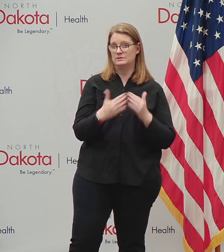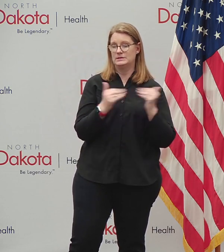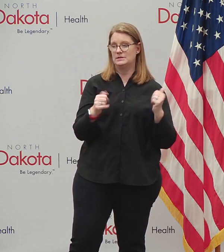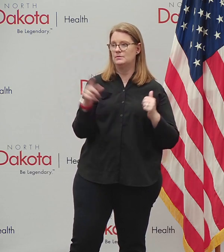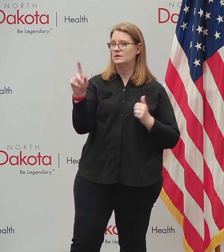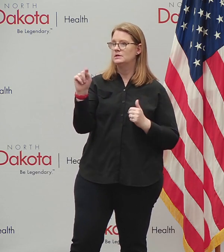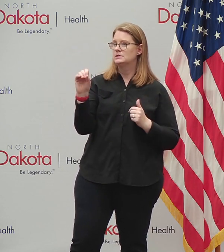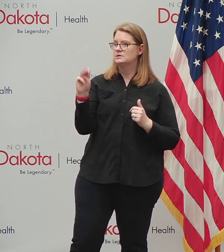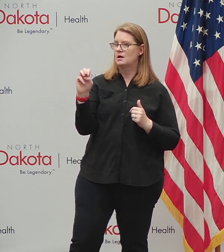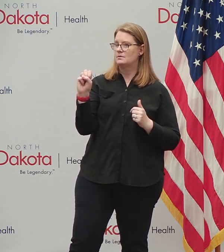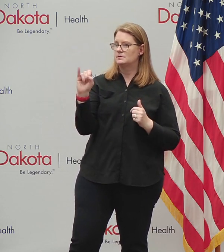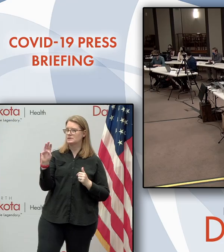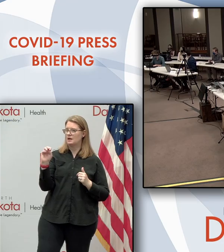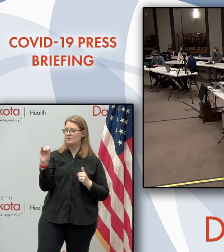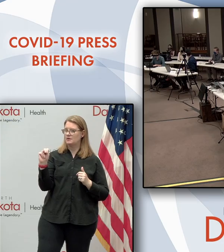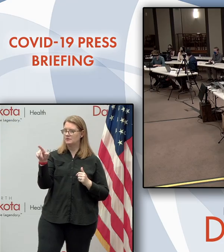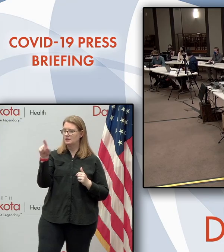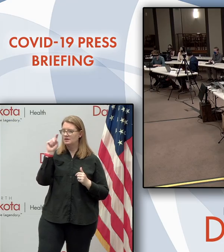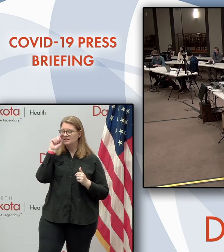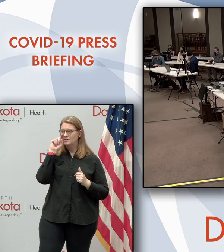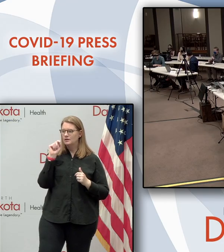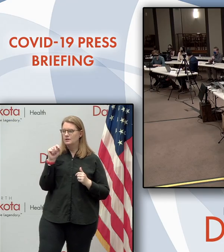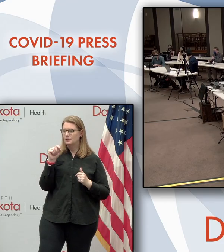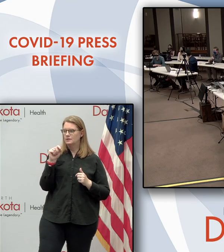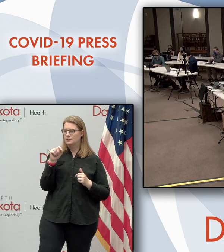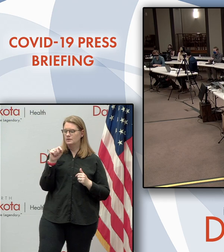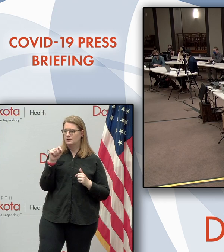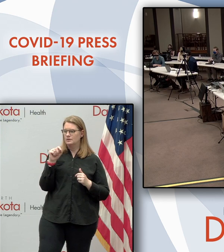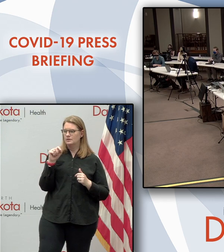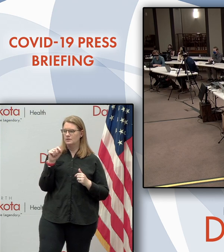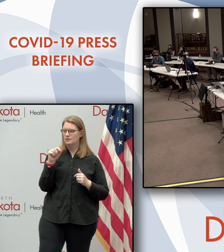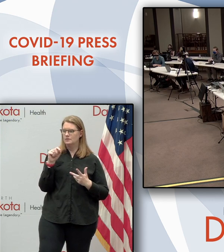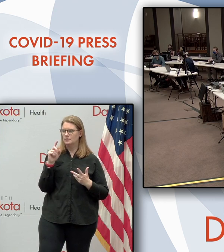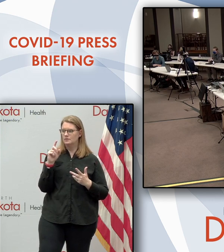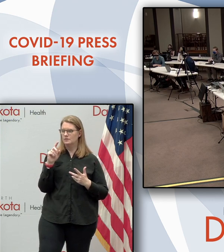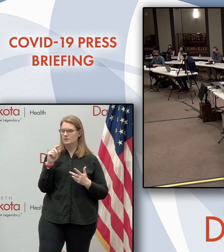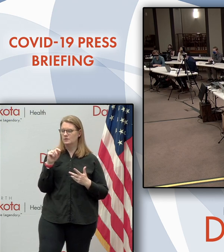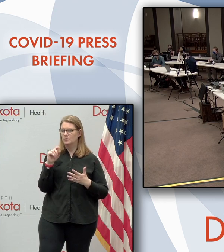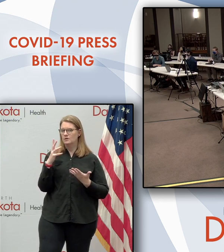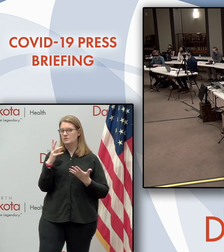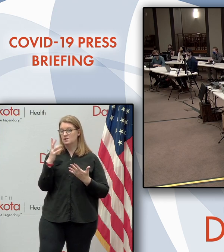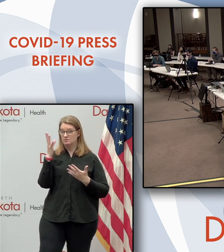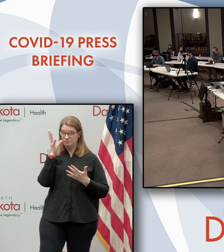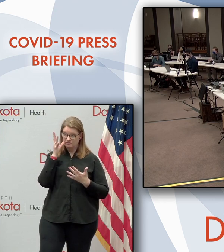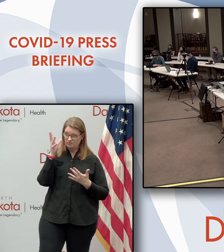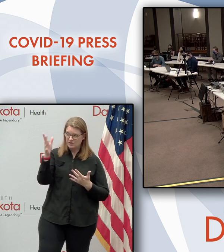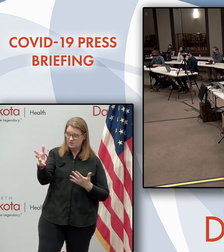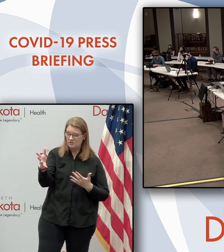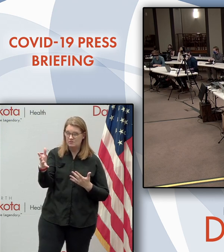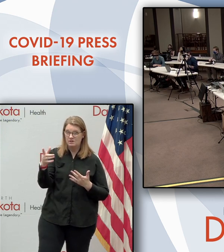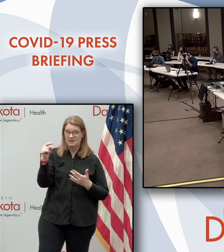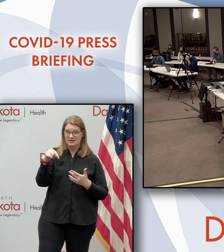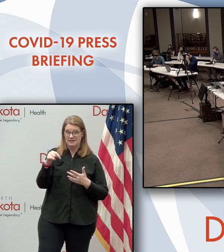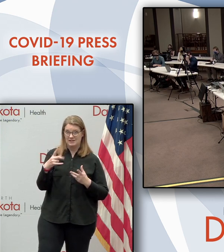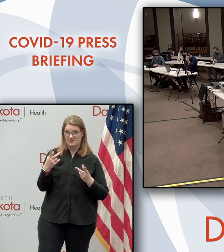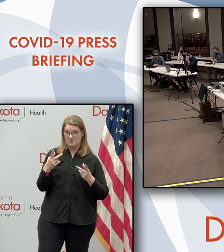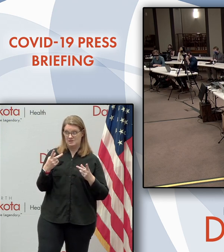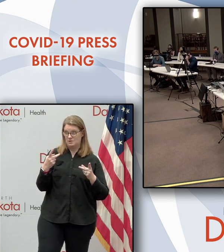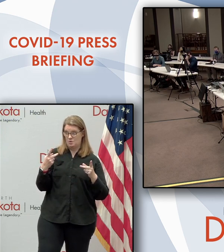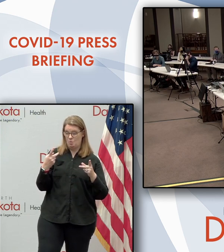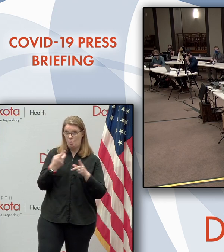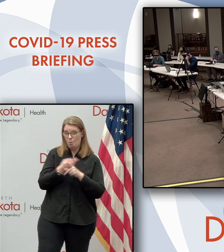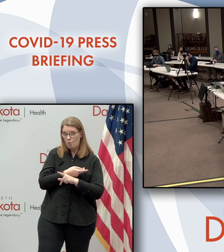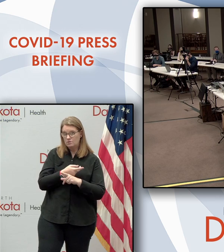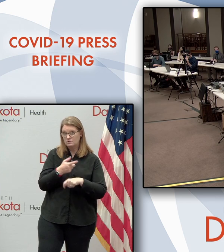Tom, Simon, Williston, Trending Topics. If we look out a week, a month, six months, are we now in the most critical times for low